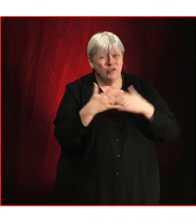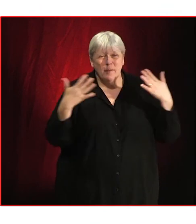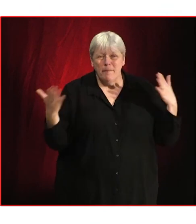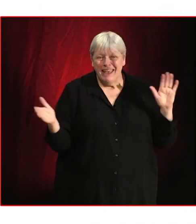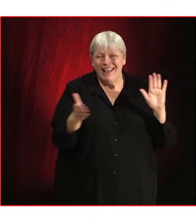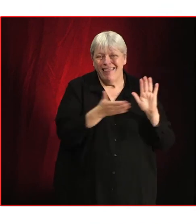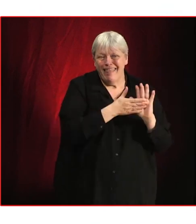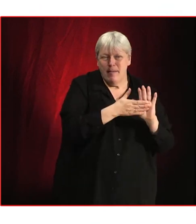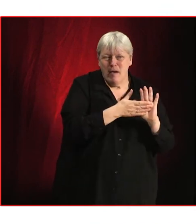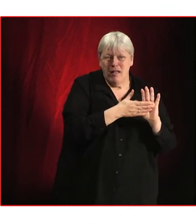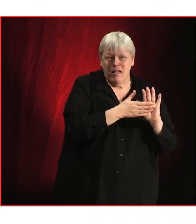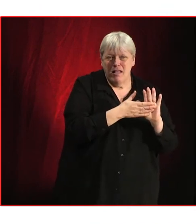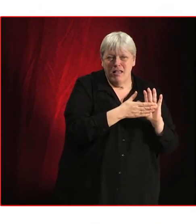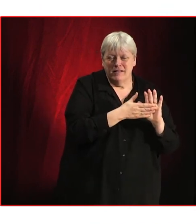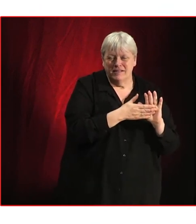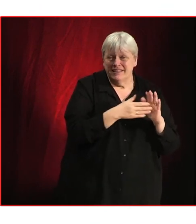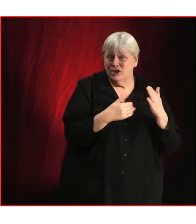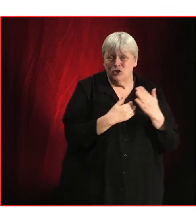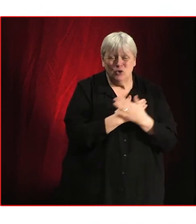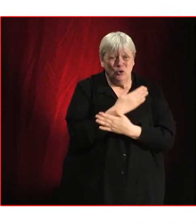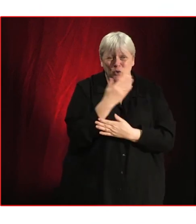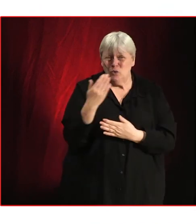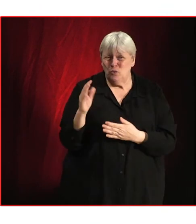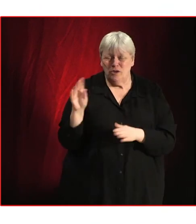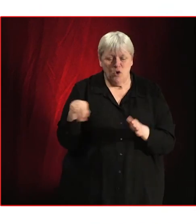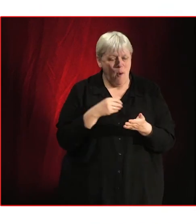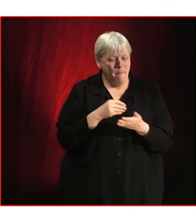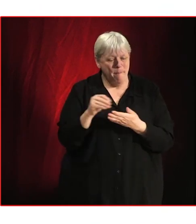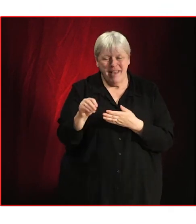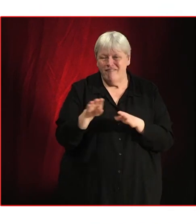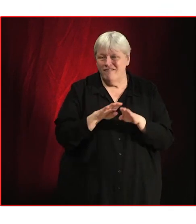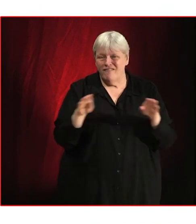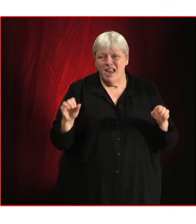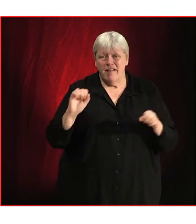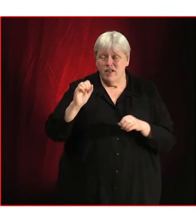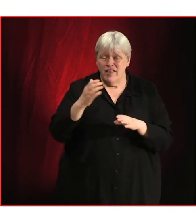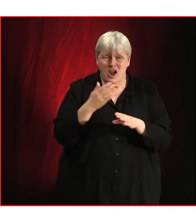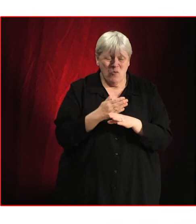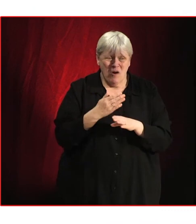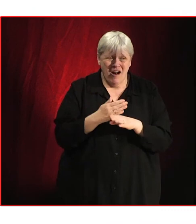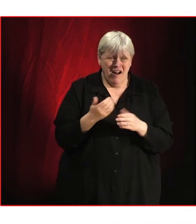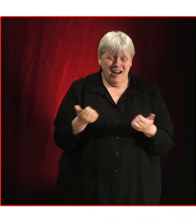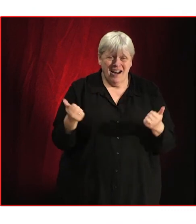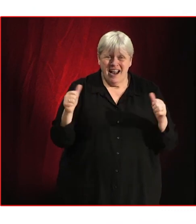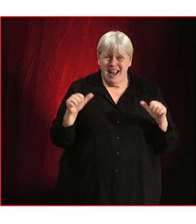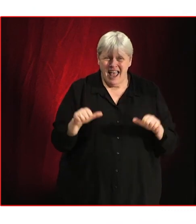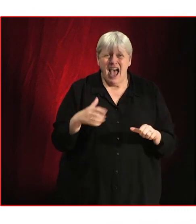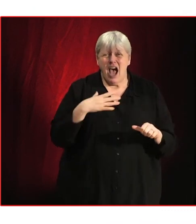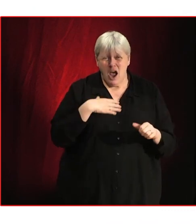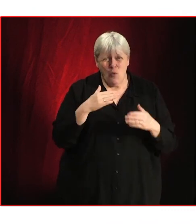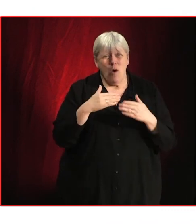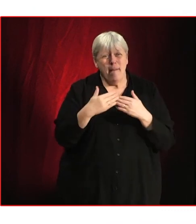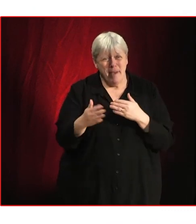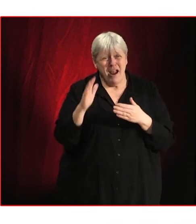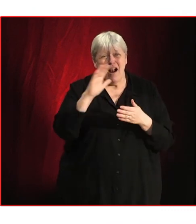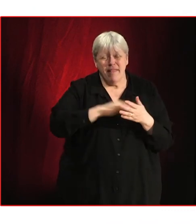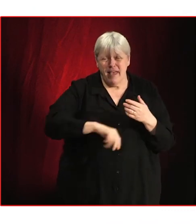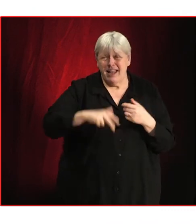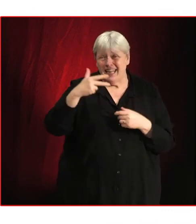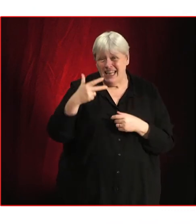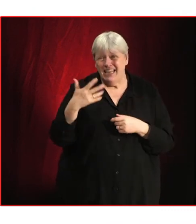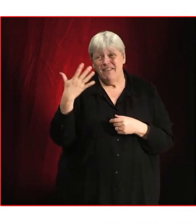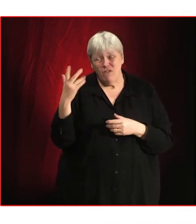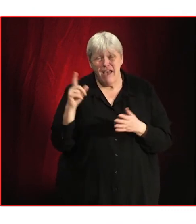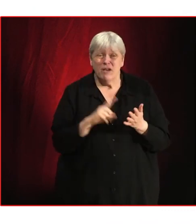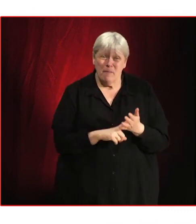and emerging artists are simply not being paid fairly for their work. At the end of the day, I just went more than £85 for 48,000 streams.